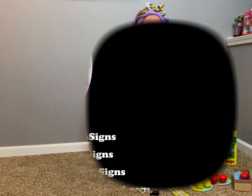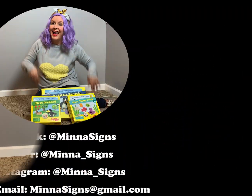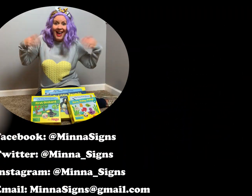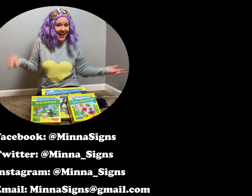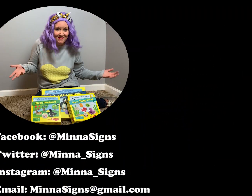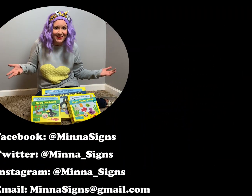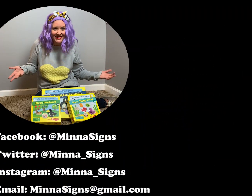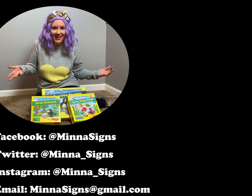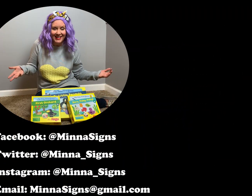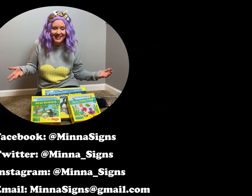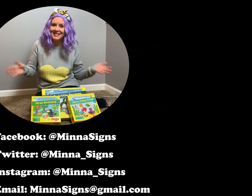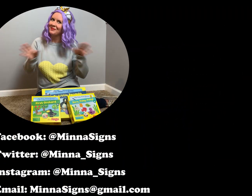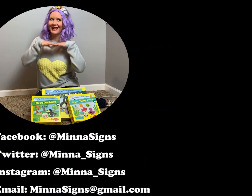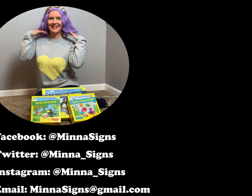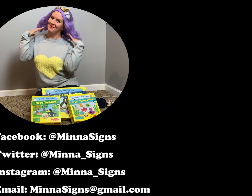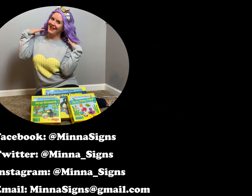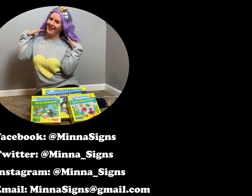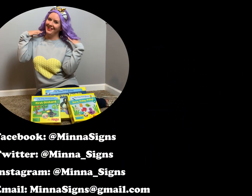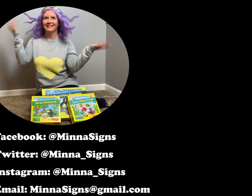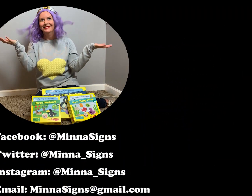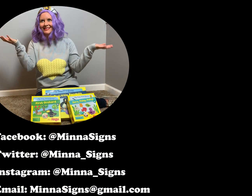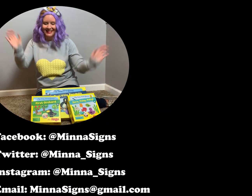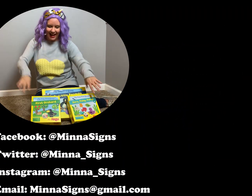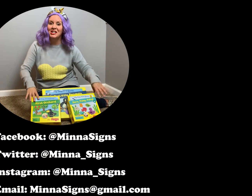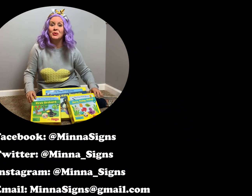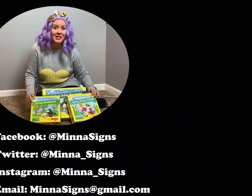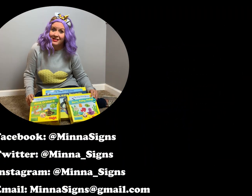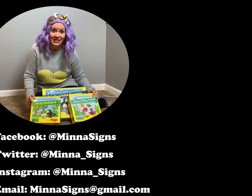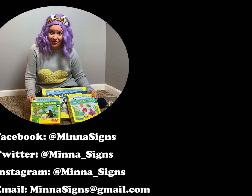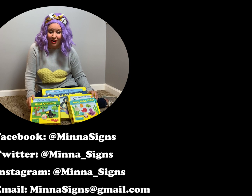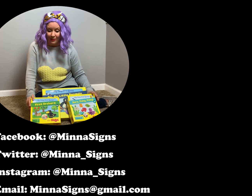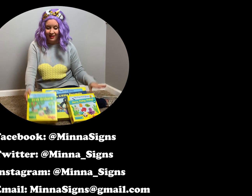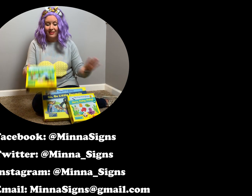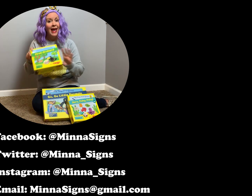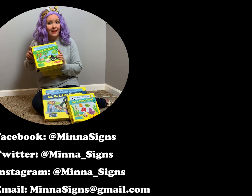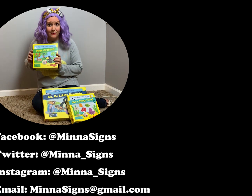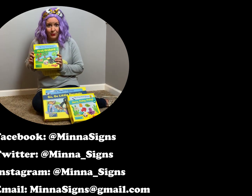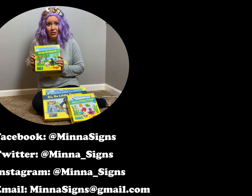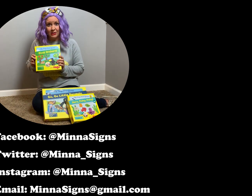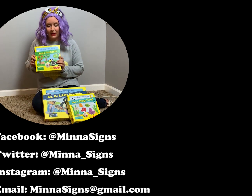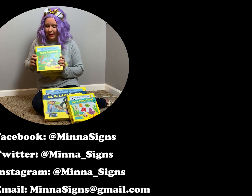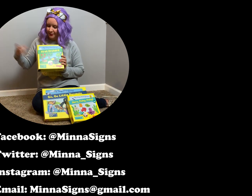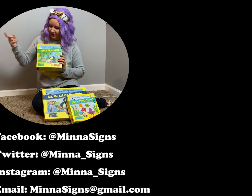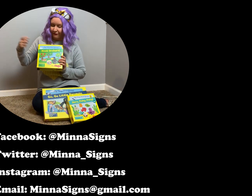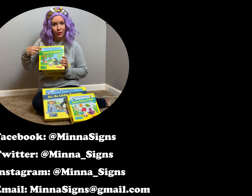Hey, Parents and Guardians. It's Minna. I just wanted to let you know, that game that we just played, First